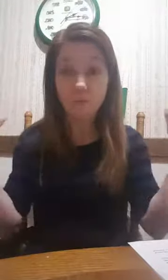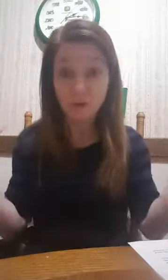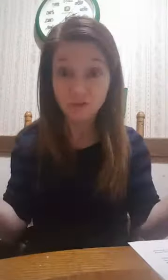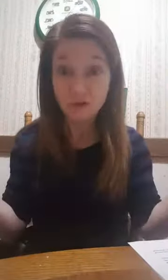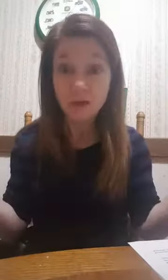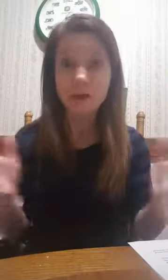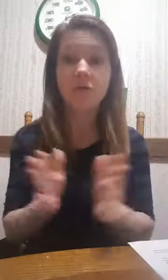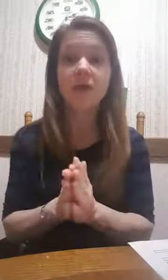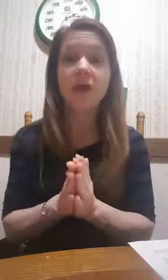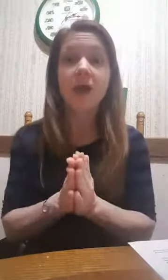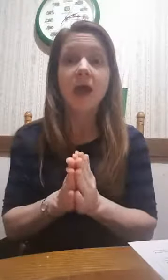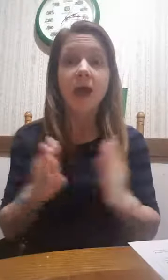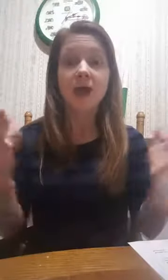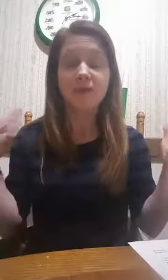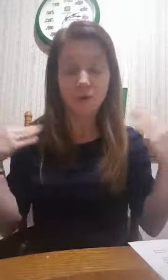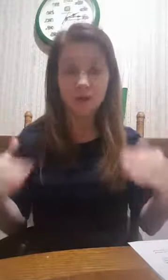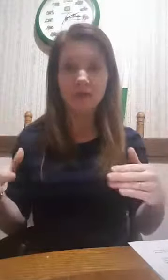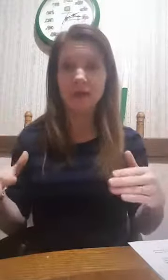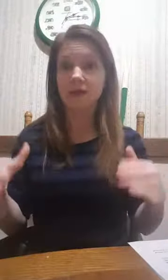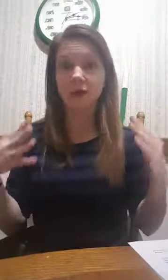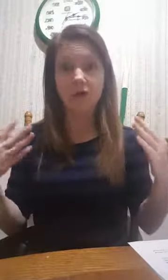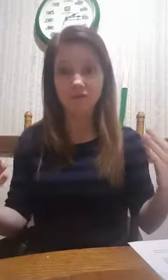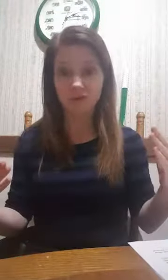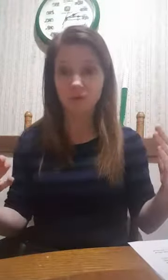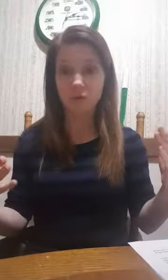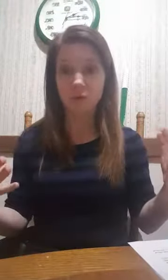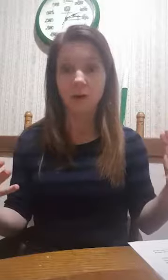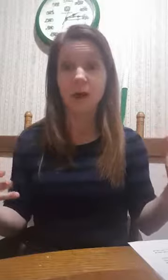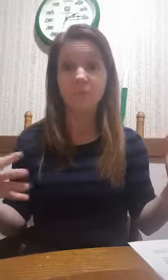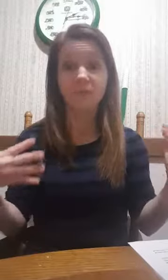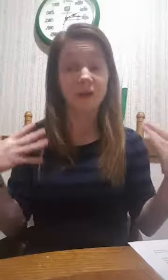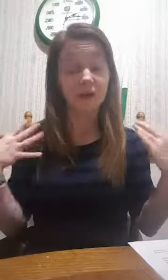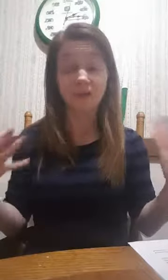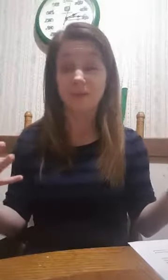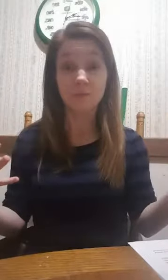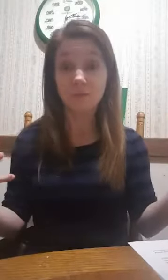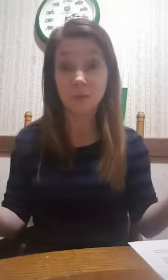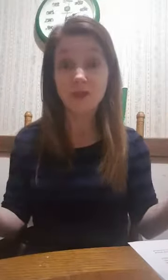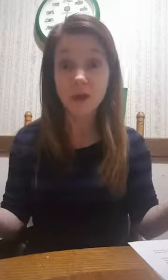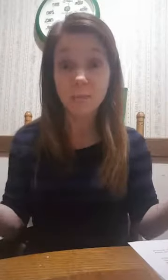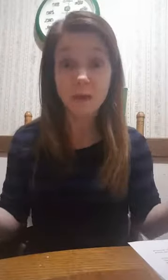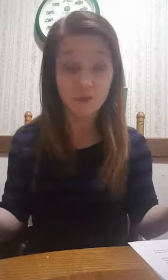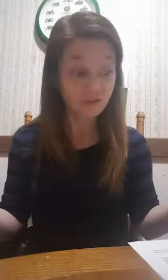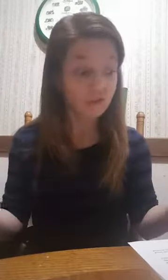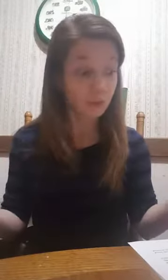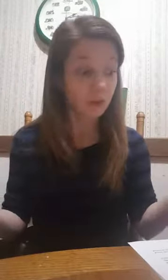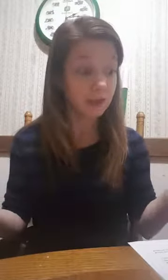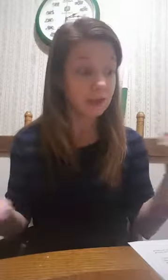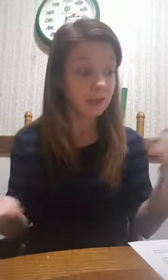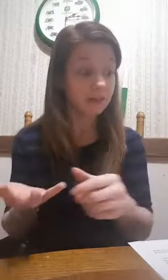Motor City and everything. And the only thing I can offer to you, the big thing about the shift work is